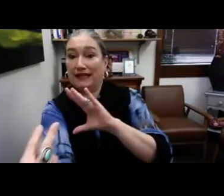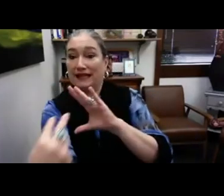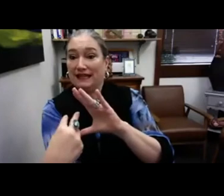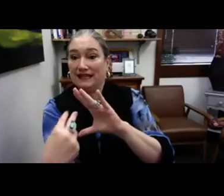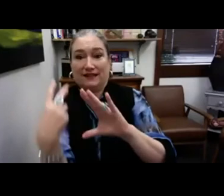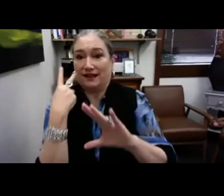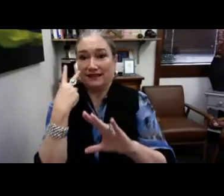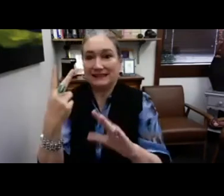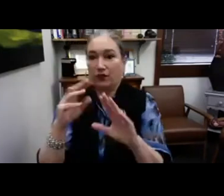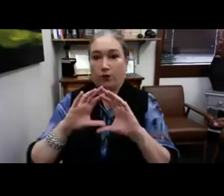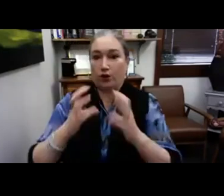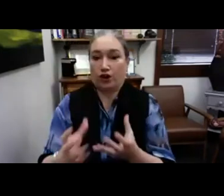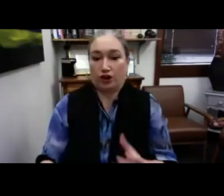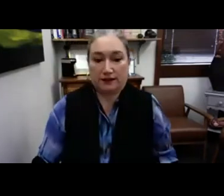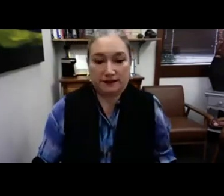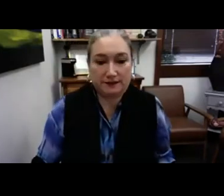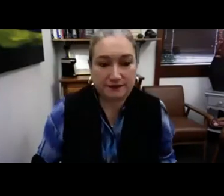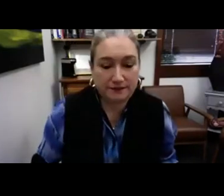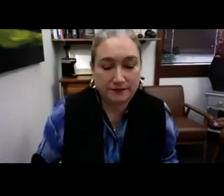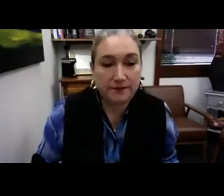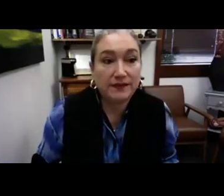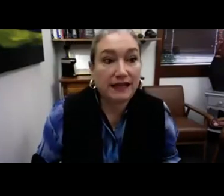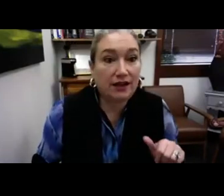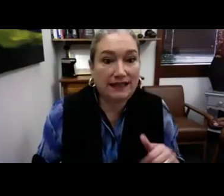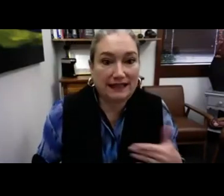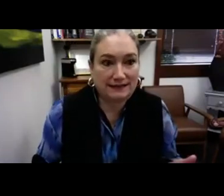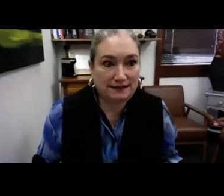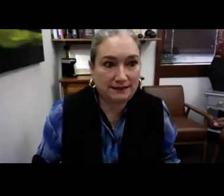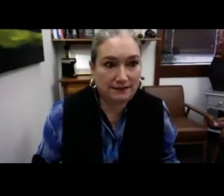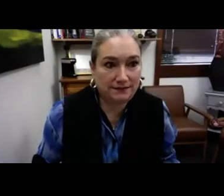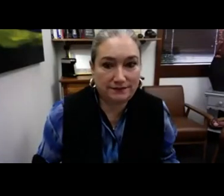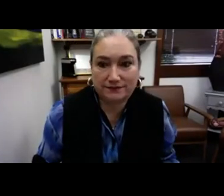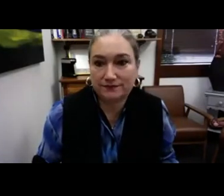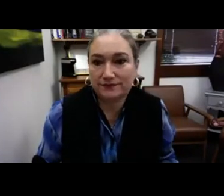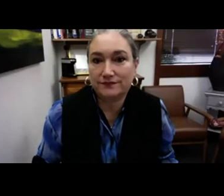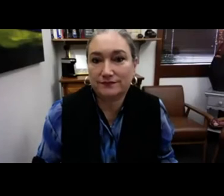So all you're really seeing is just the lips. You're not actually seeing the entire world.